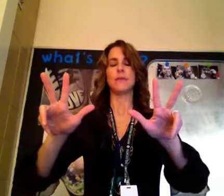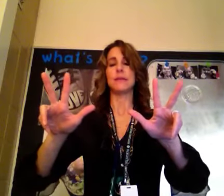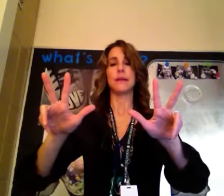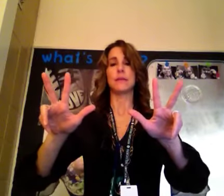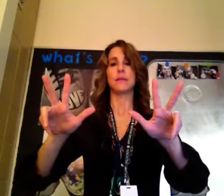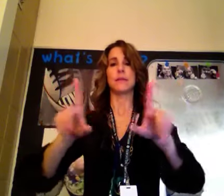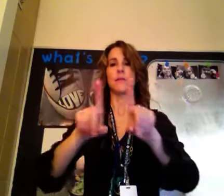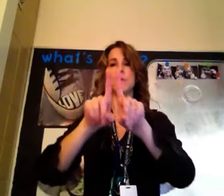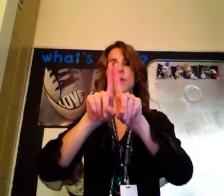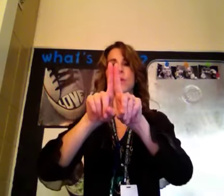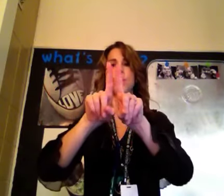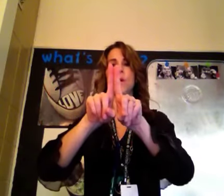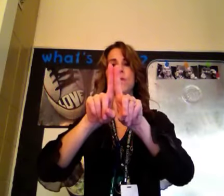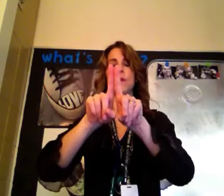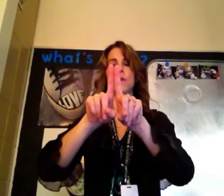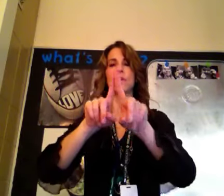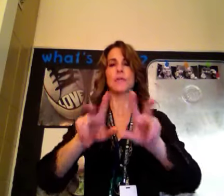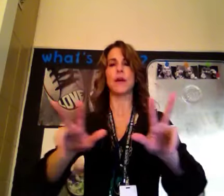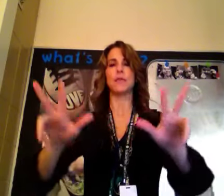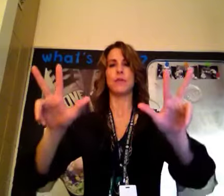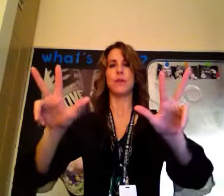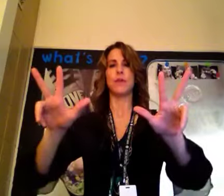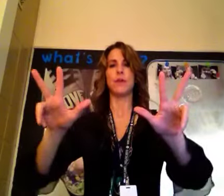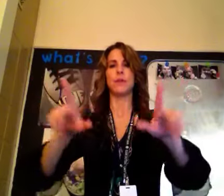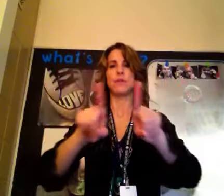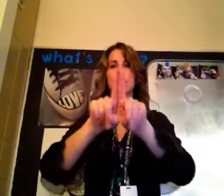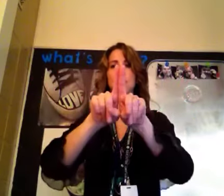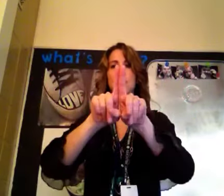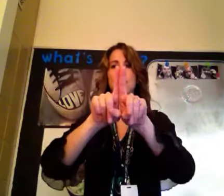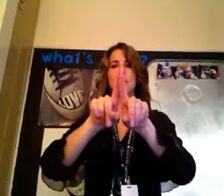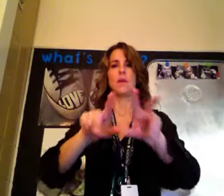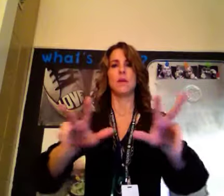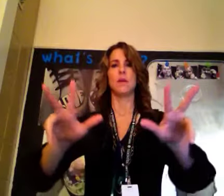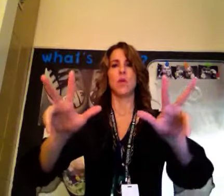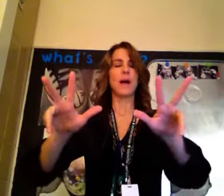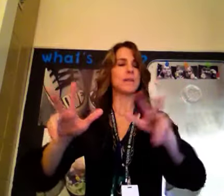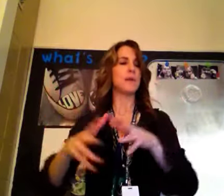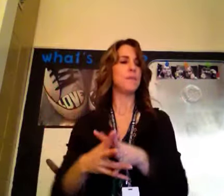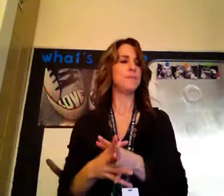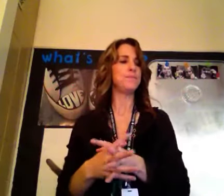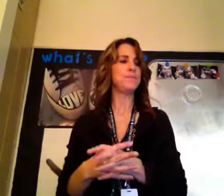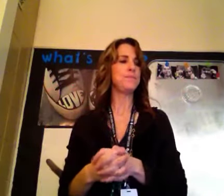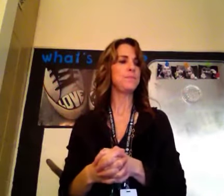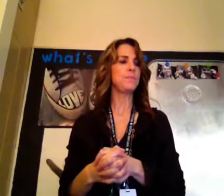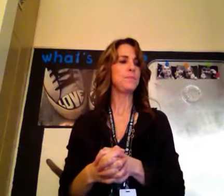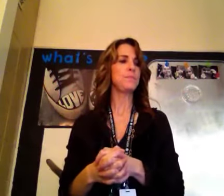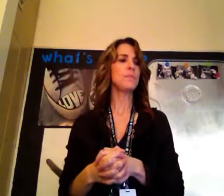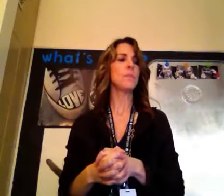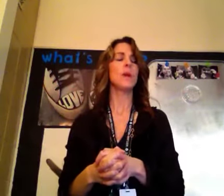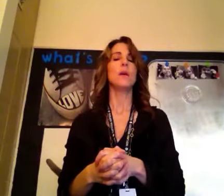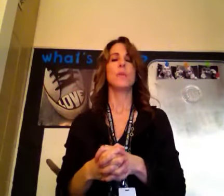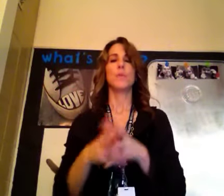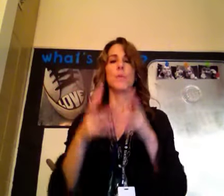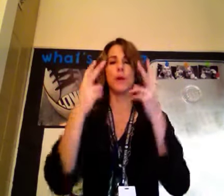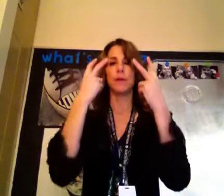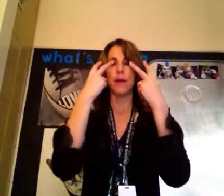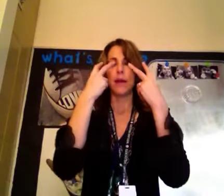to six, excuse me, you're going one fingers, out to three fingers. Kwanzaa. Memorial Day,